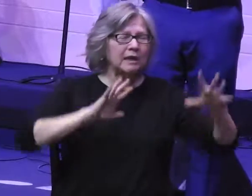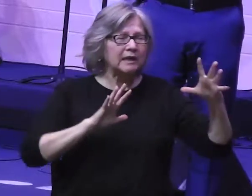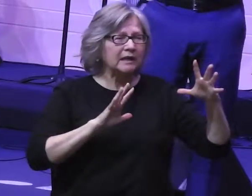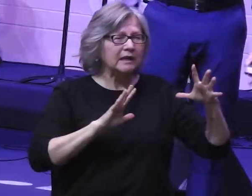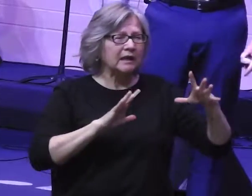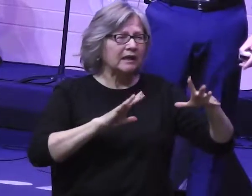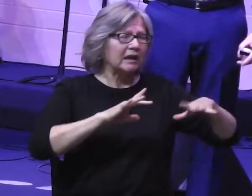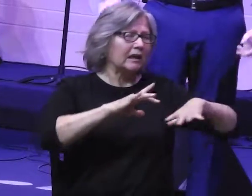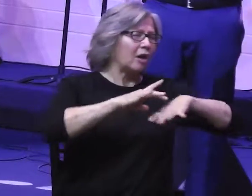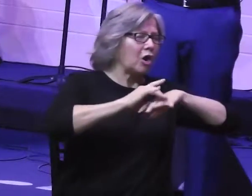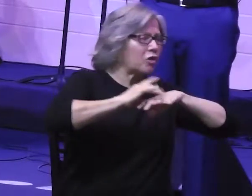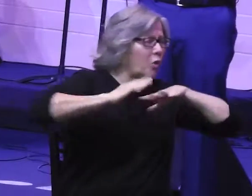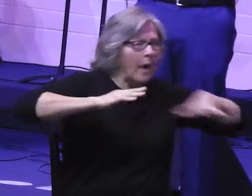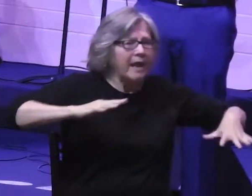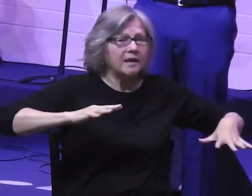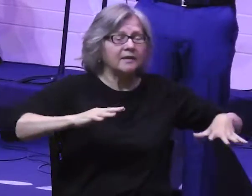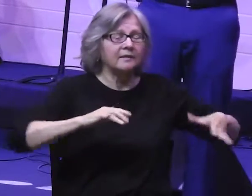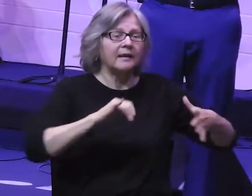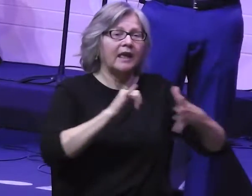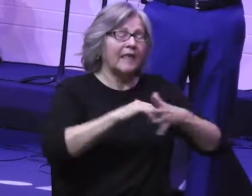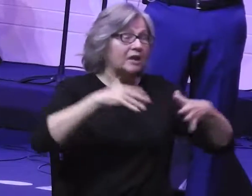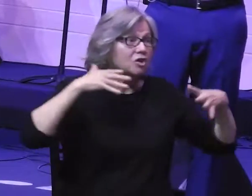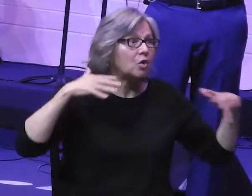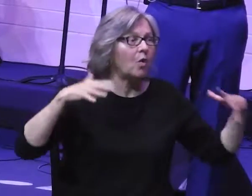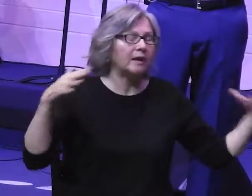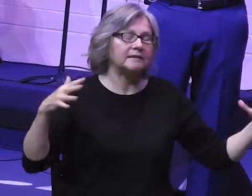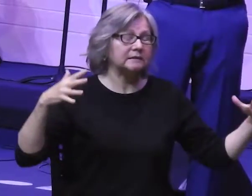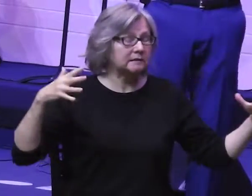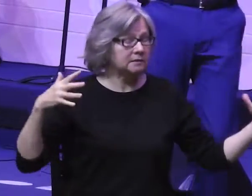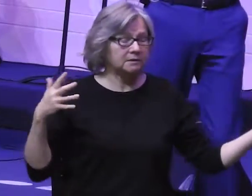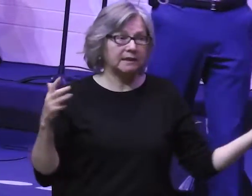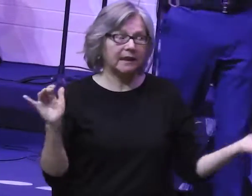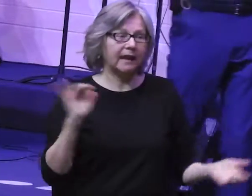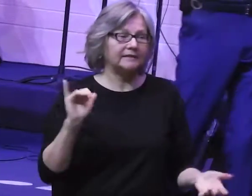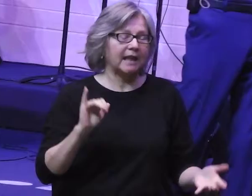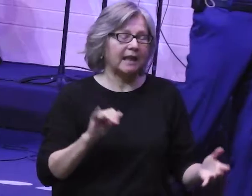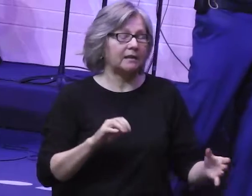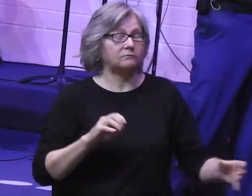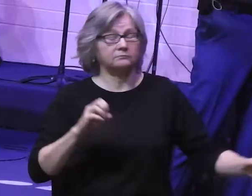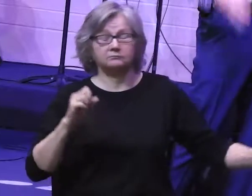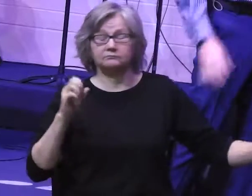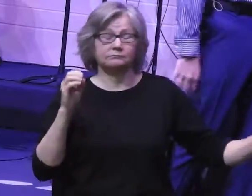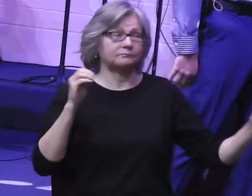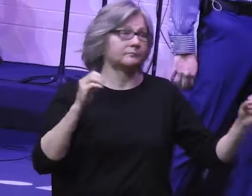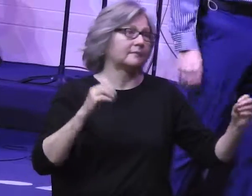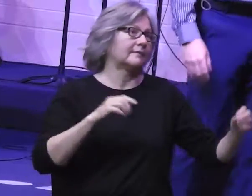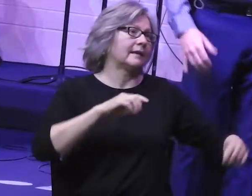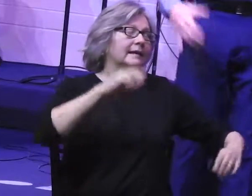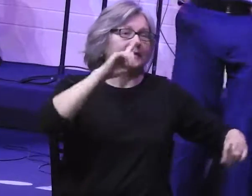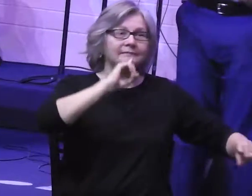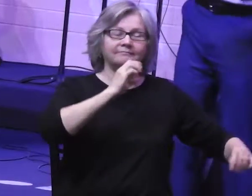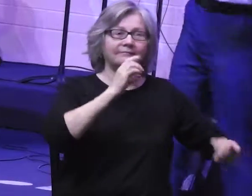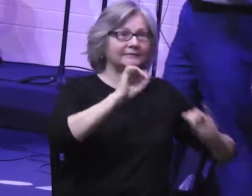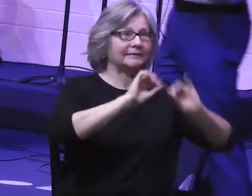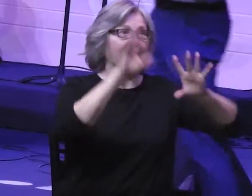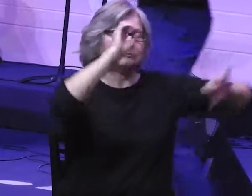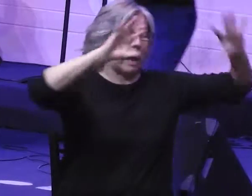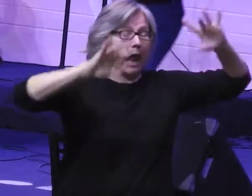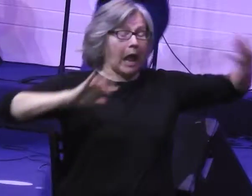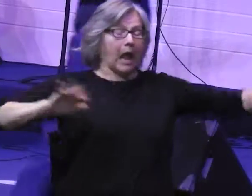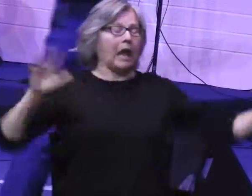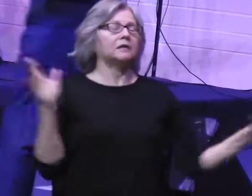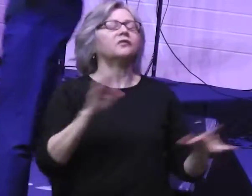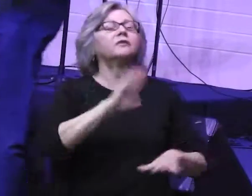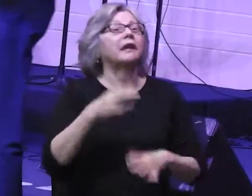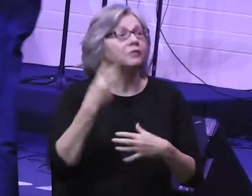and earthquakes and this deafening noise. It's like, you know, pyrotechnics like you've never seen before. So